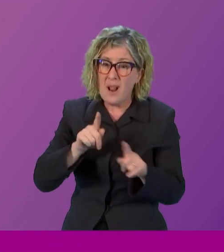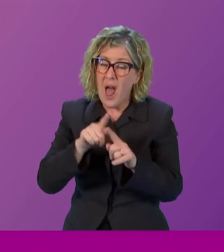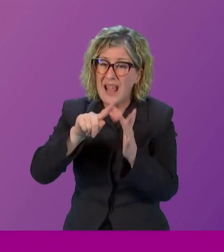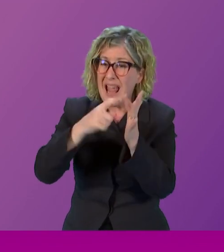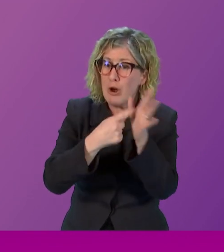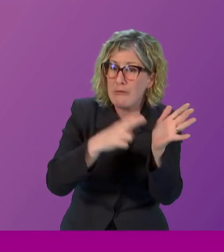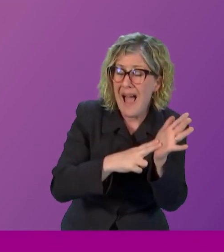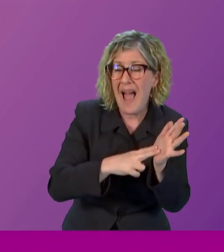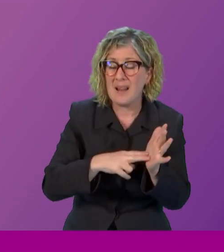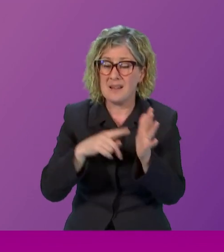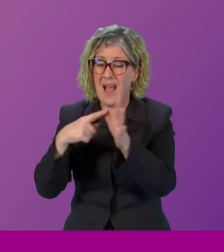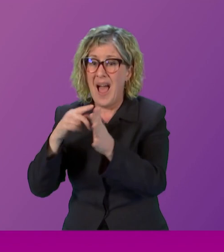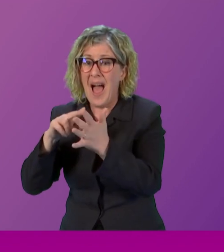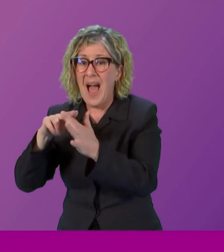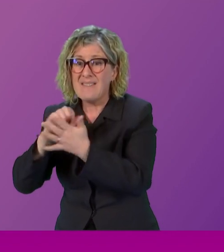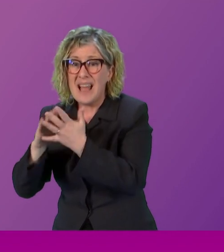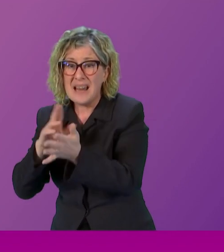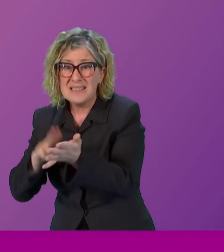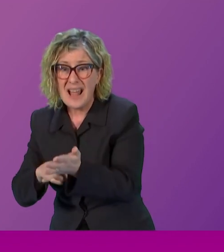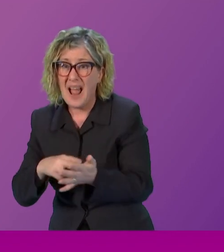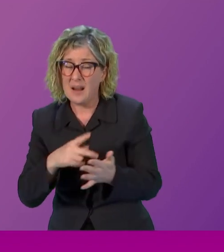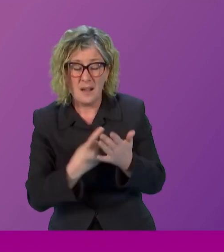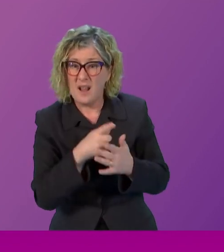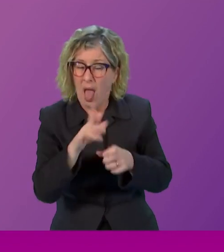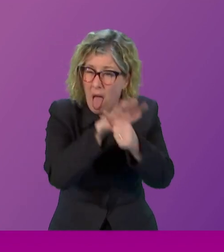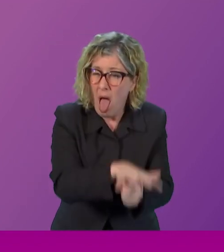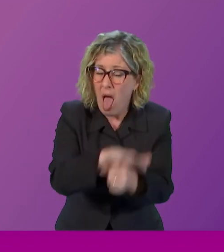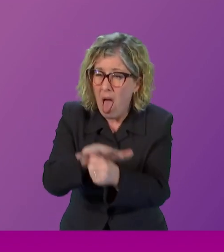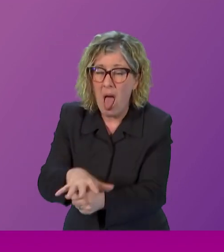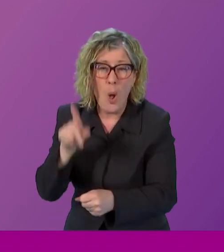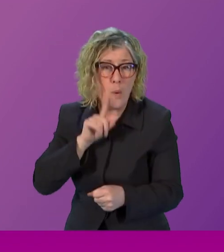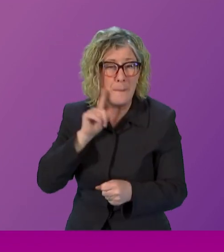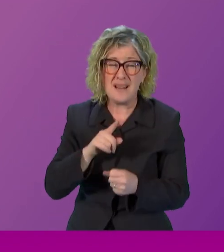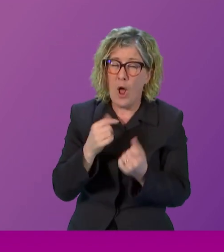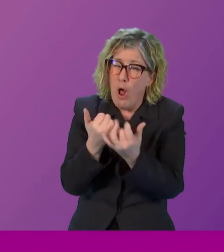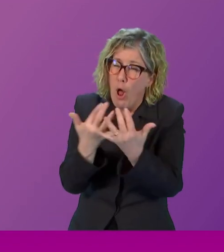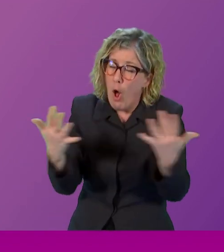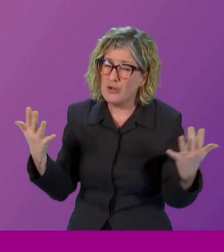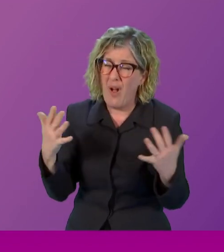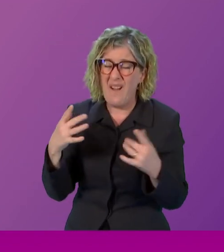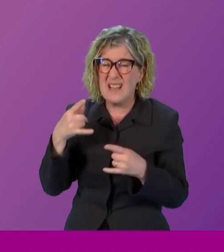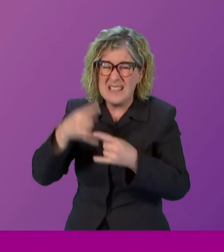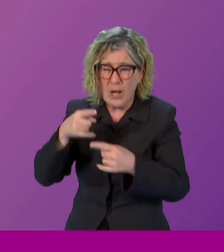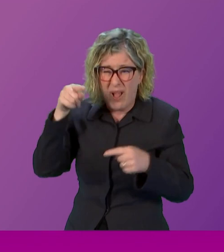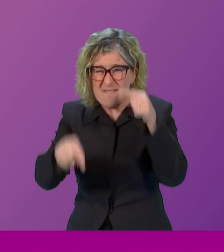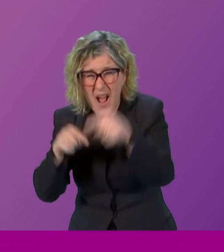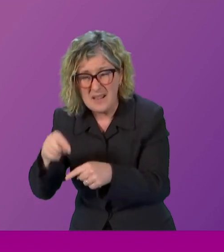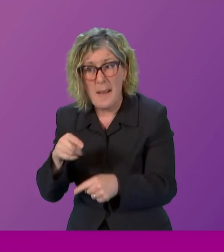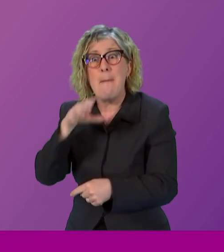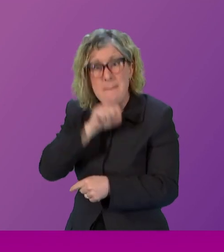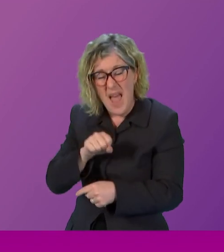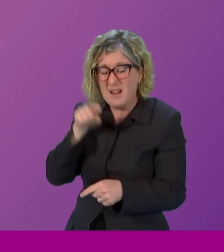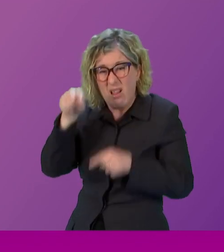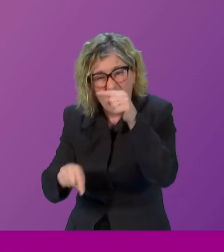Afghanistan we have a continuing epidemic of violence including sexual violence perpetrated by men